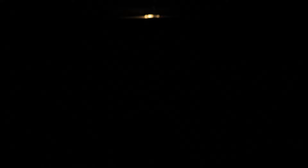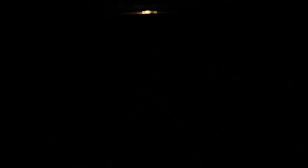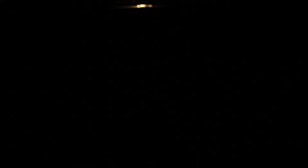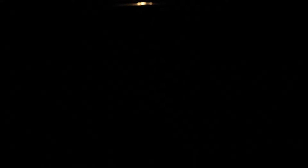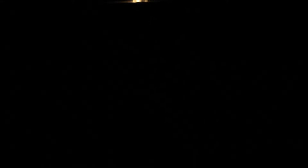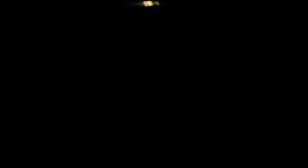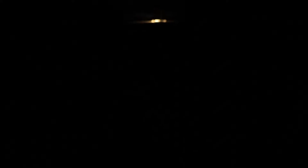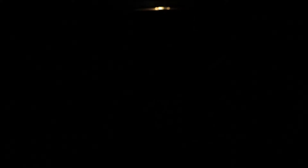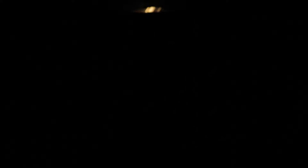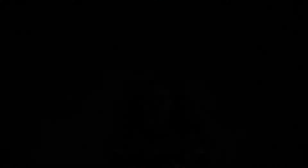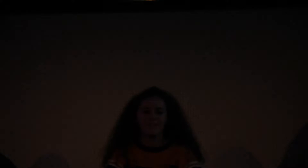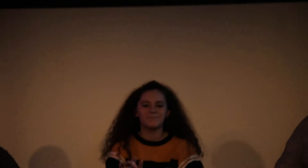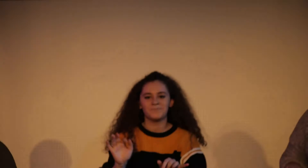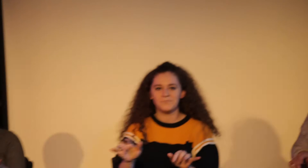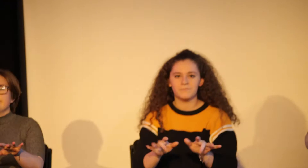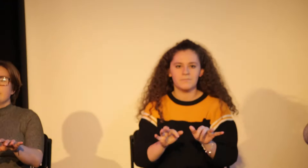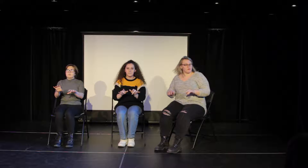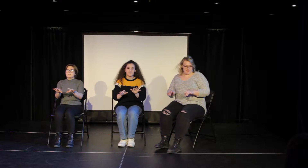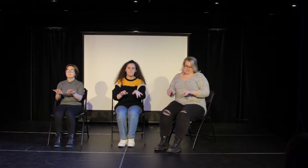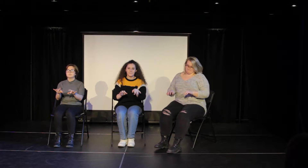I didn't ever know what to do for my life.